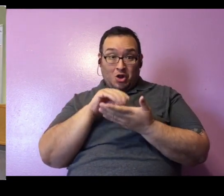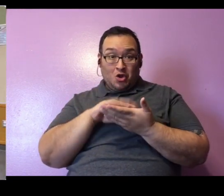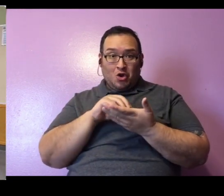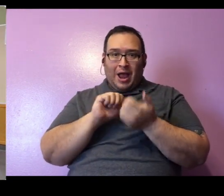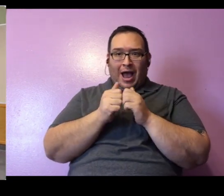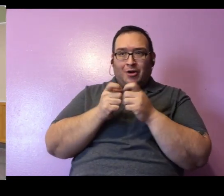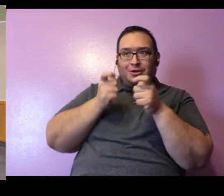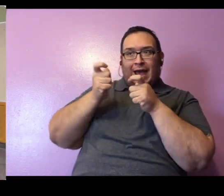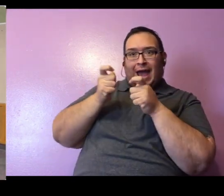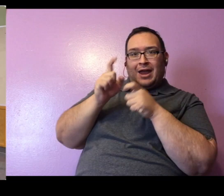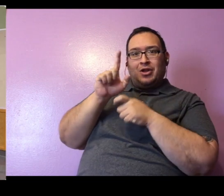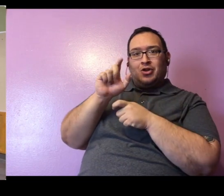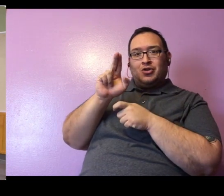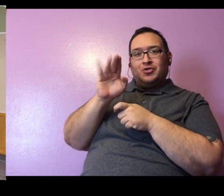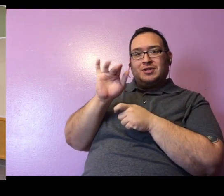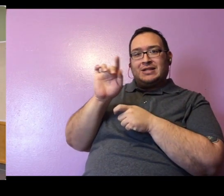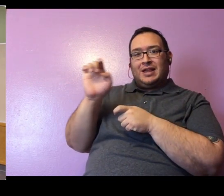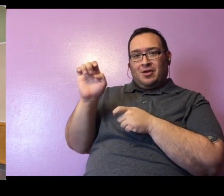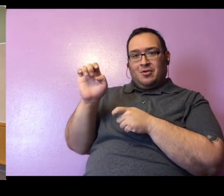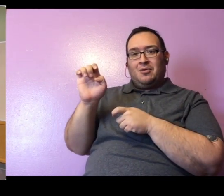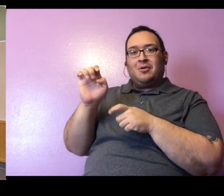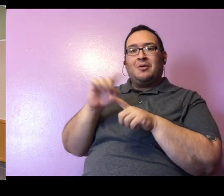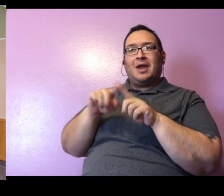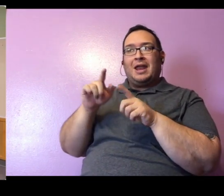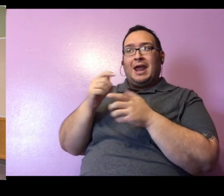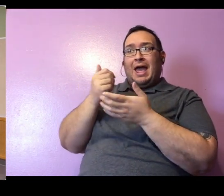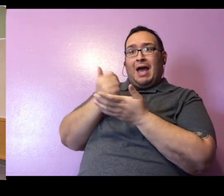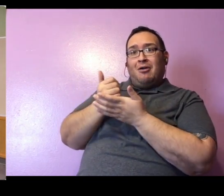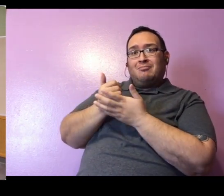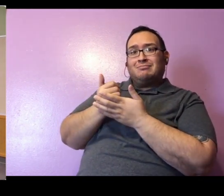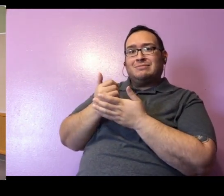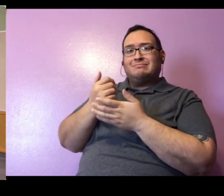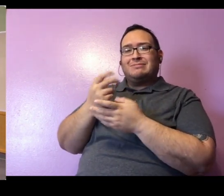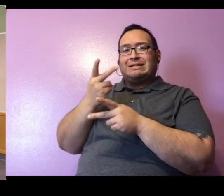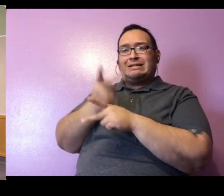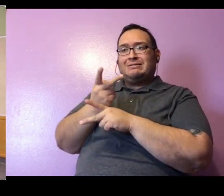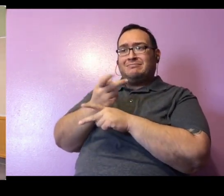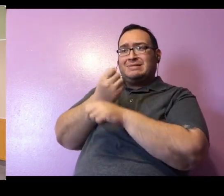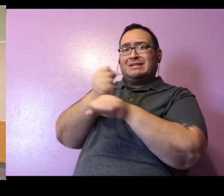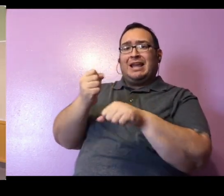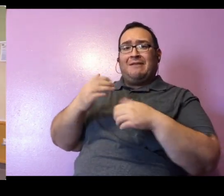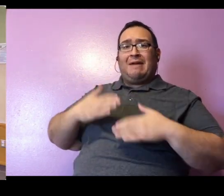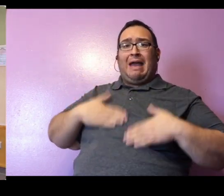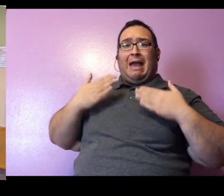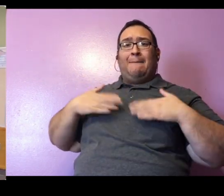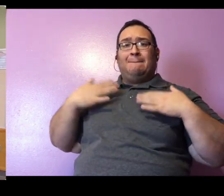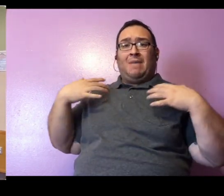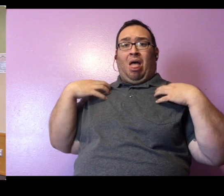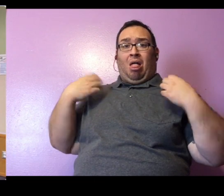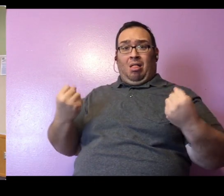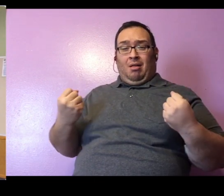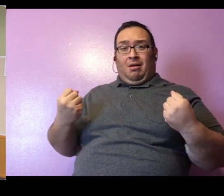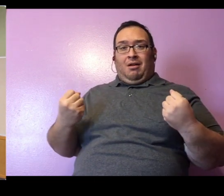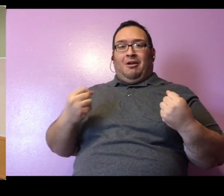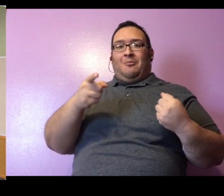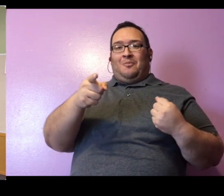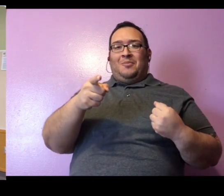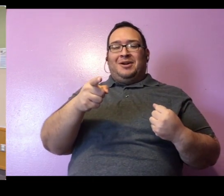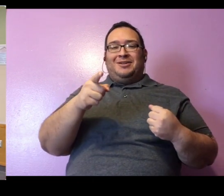how to handle Lucille and keep her happy and healthy and safe here at the zoo, she's also learning